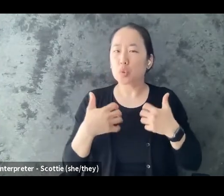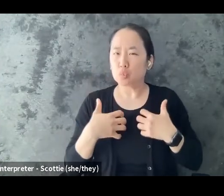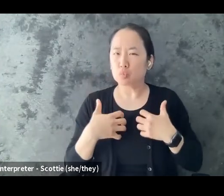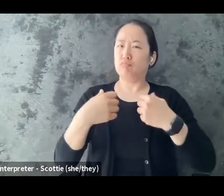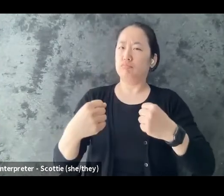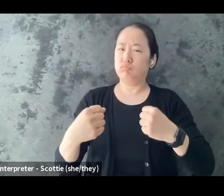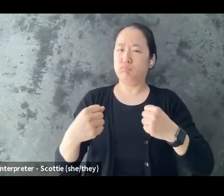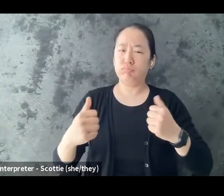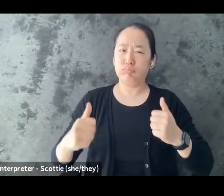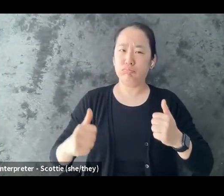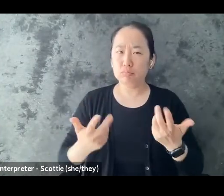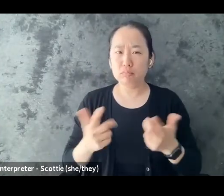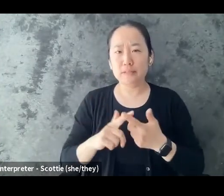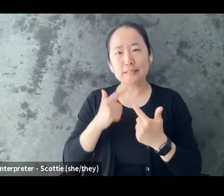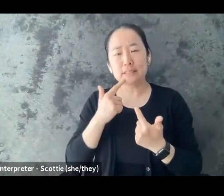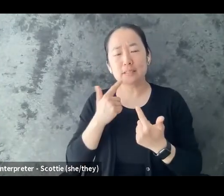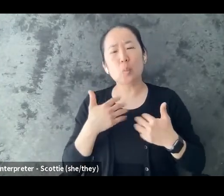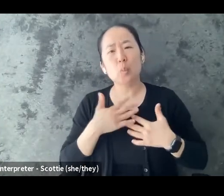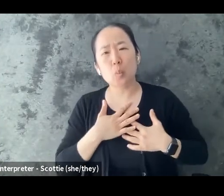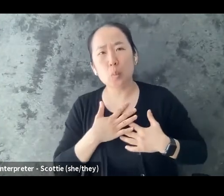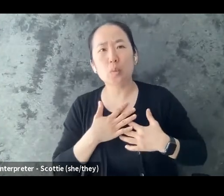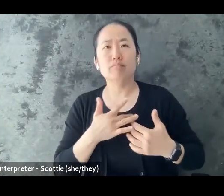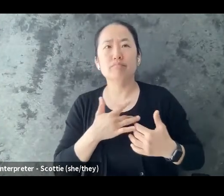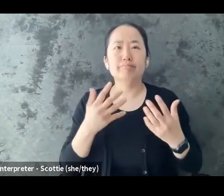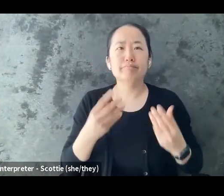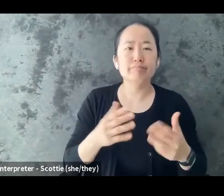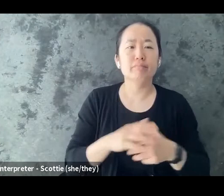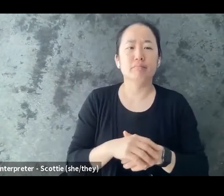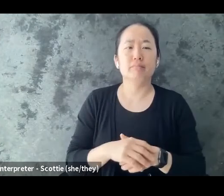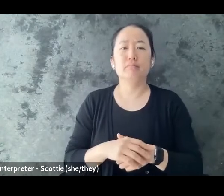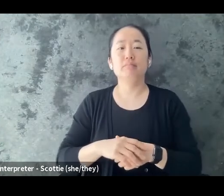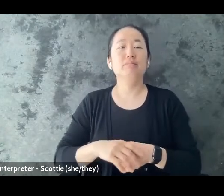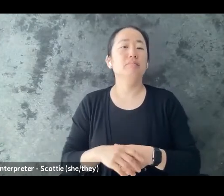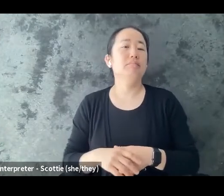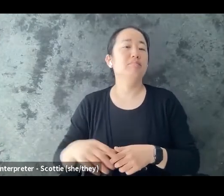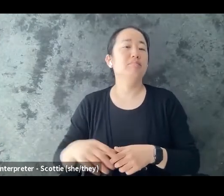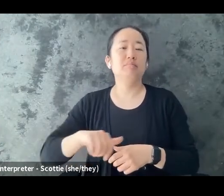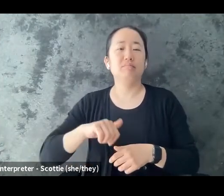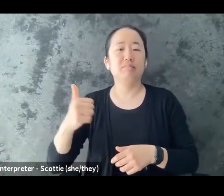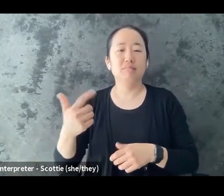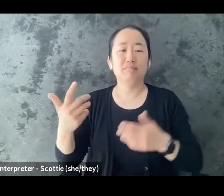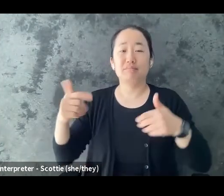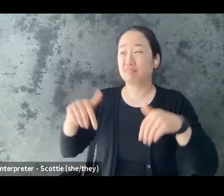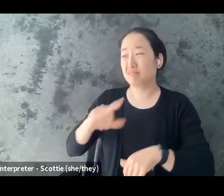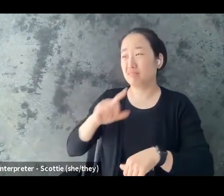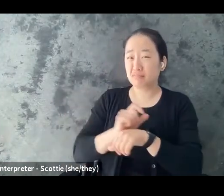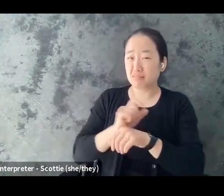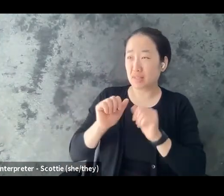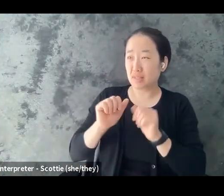things another might be you say i don't exactly know how you can support me right now maybe like someone